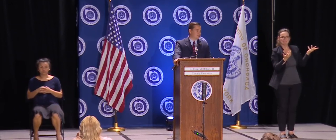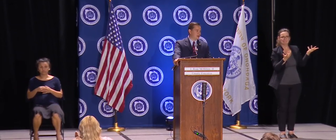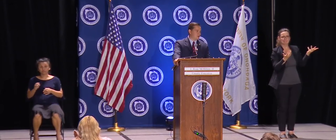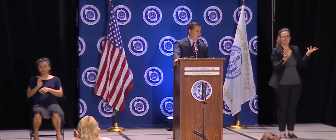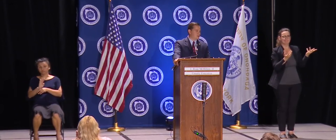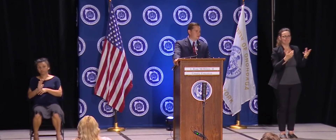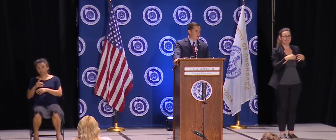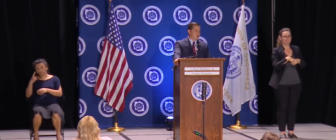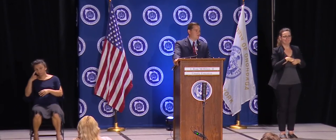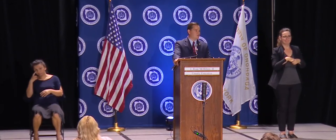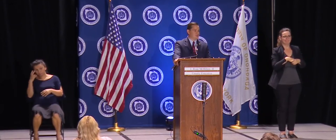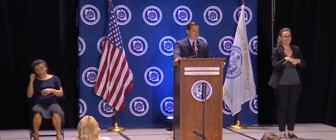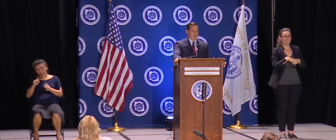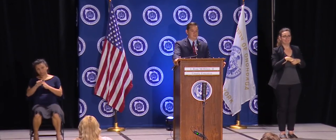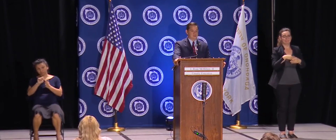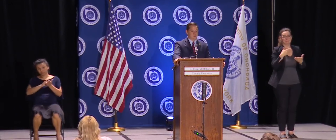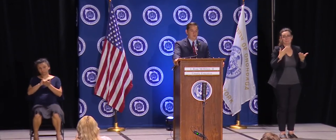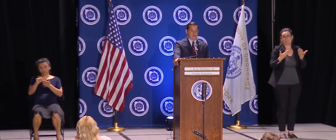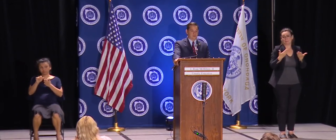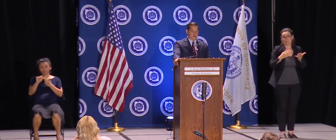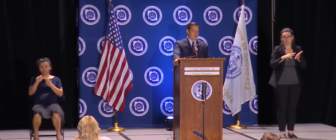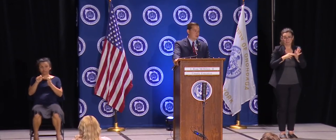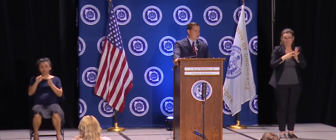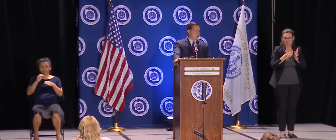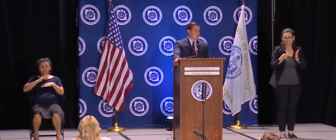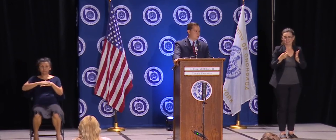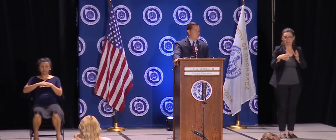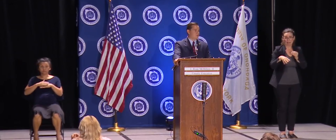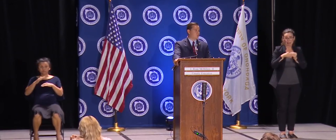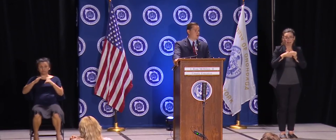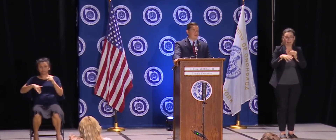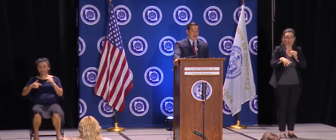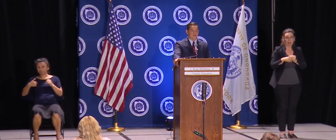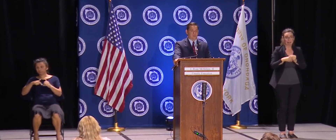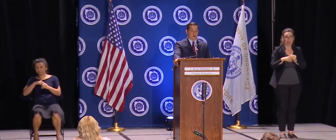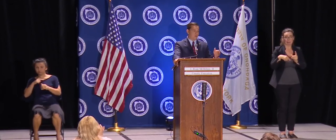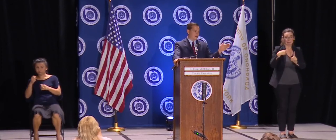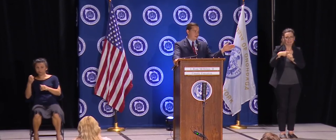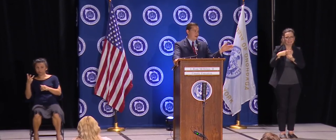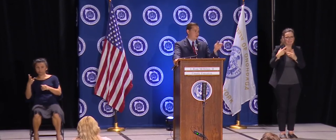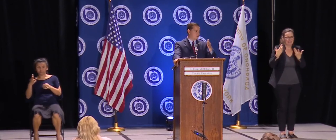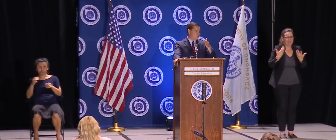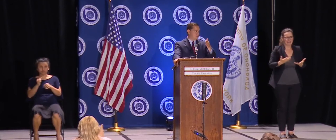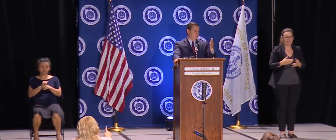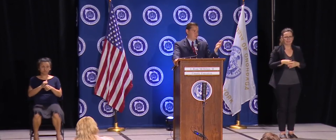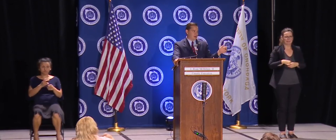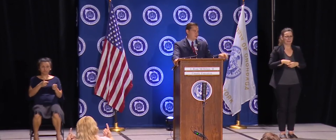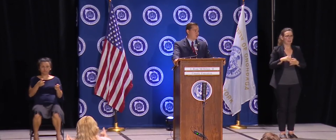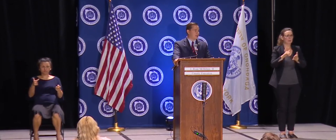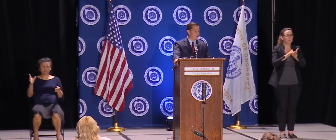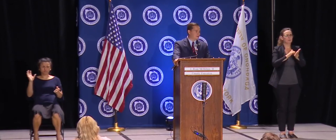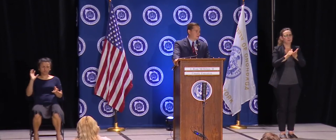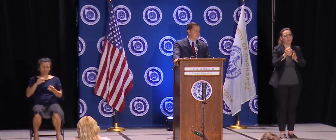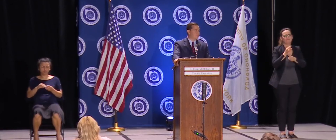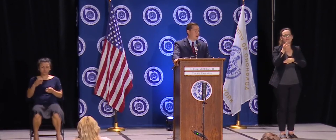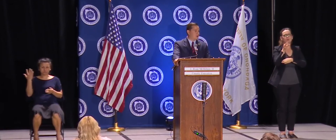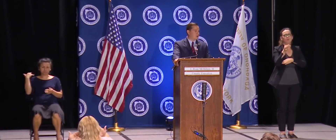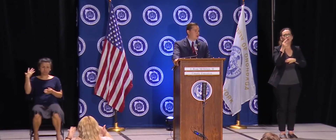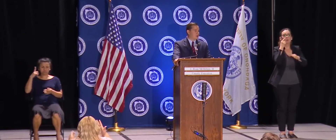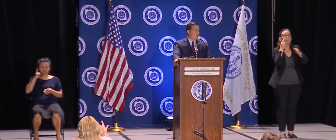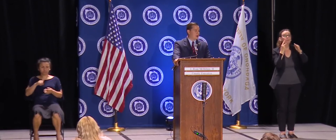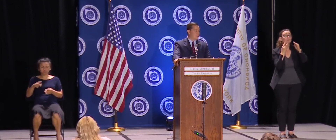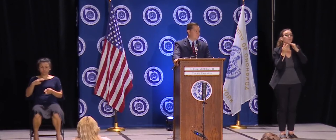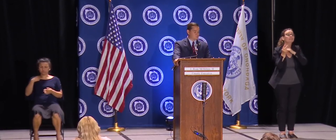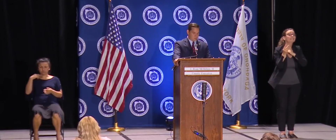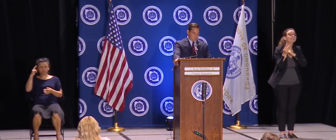today, right? They say we're going to have 15 cases tomorrow, I think. Maybe we'll have 25 tomorrow. And that 10 got delayed somehow.